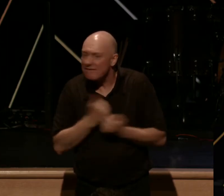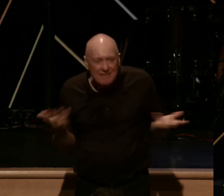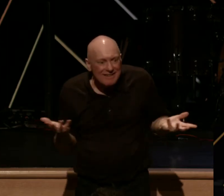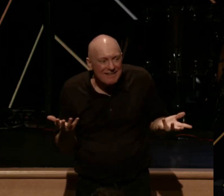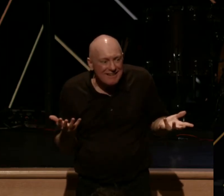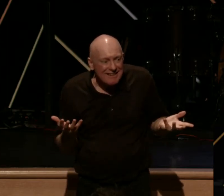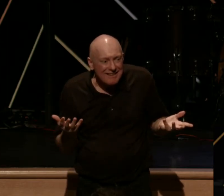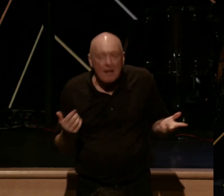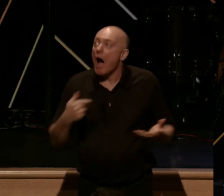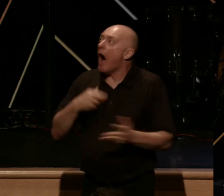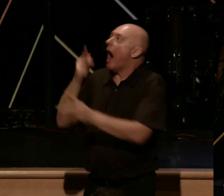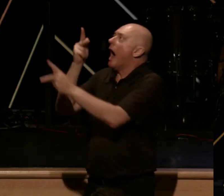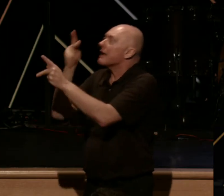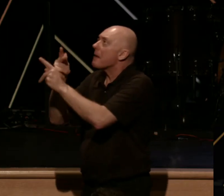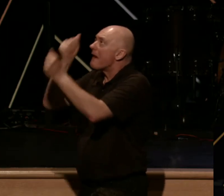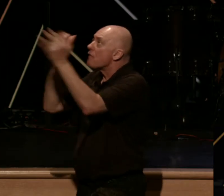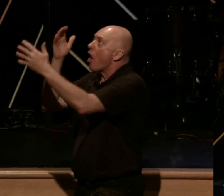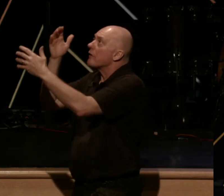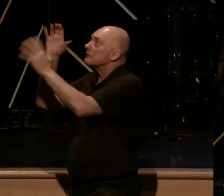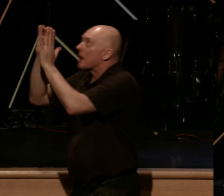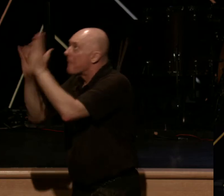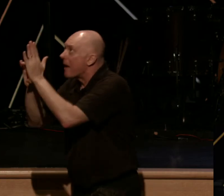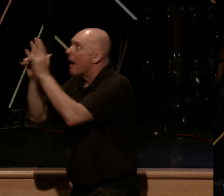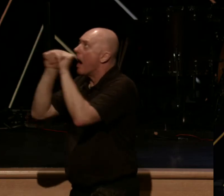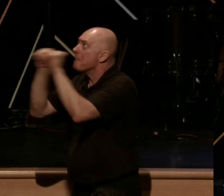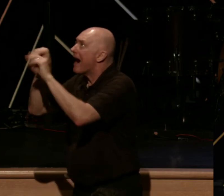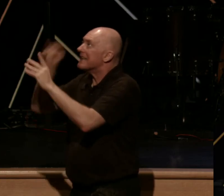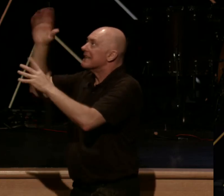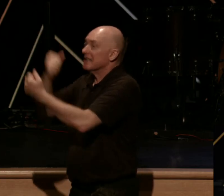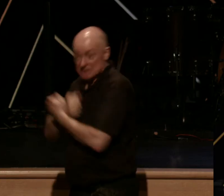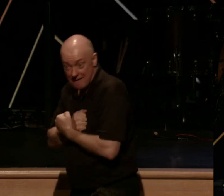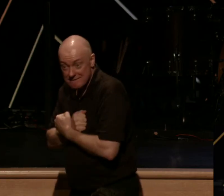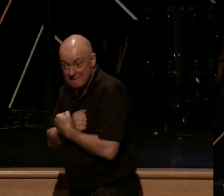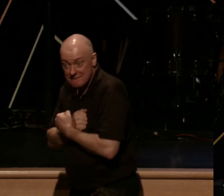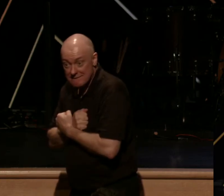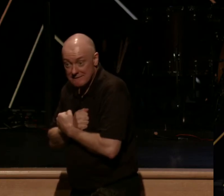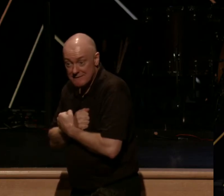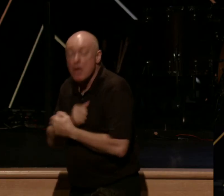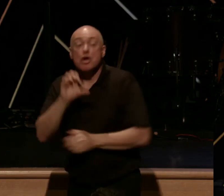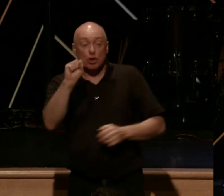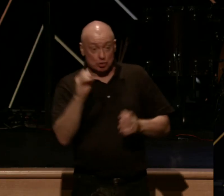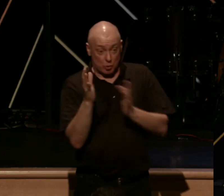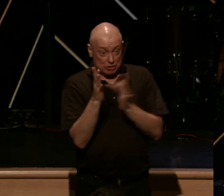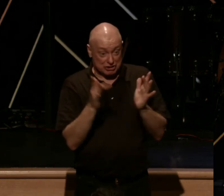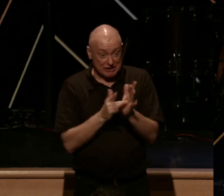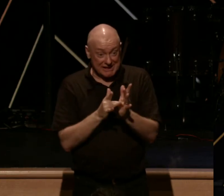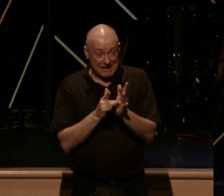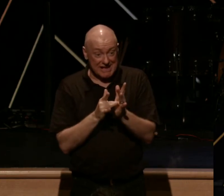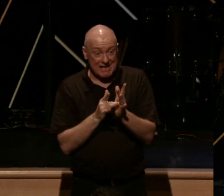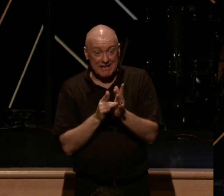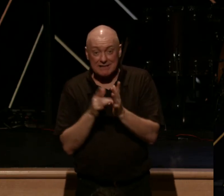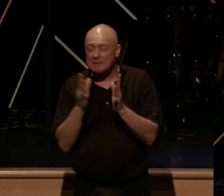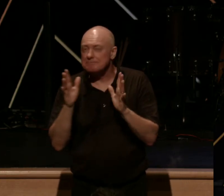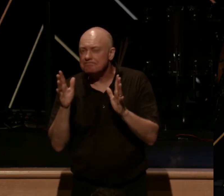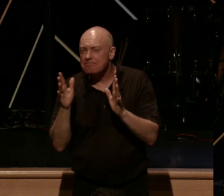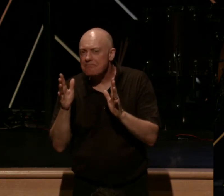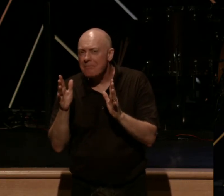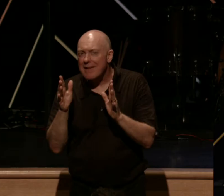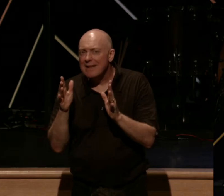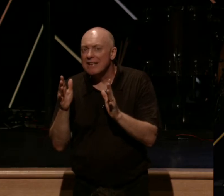as I've kept my Father's commandments and abide in his love. So Jesus here is giving himself as an example,